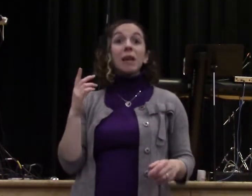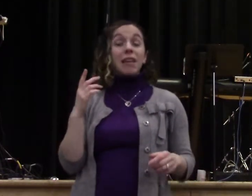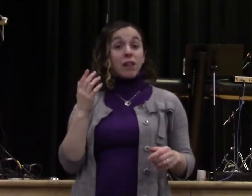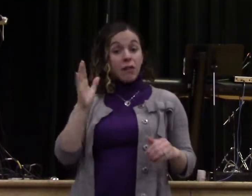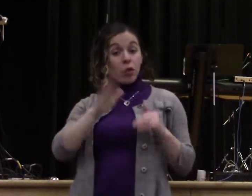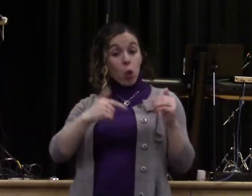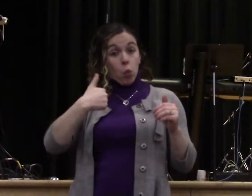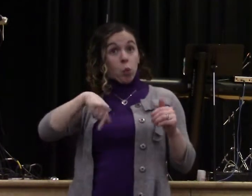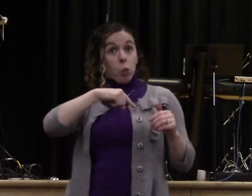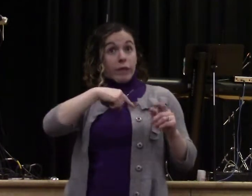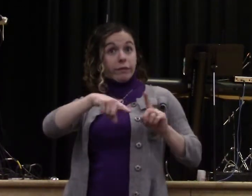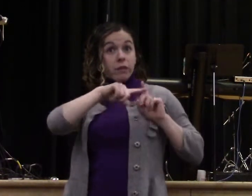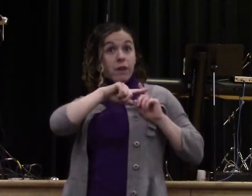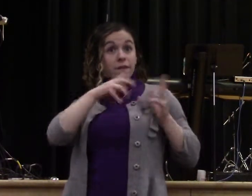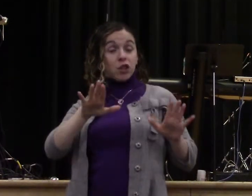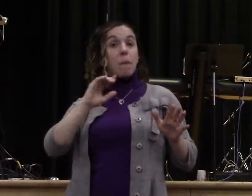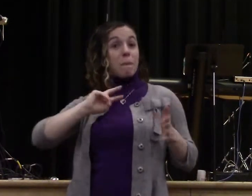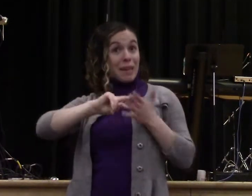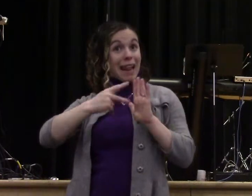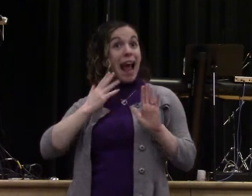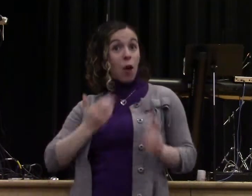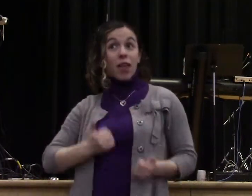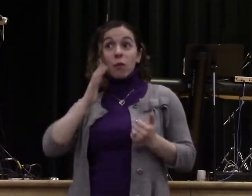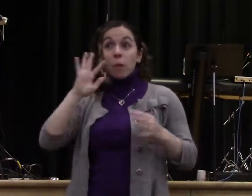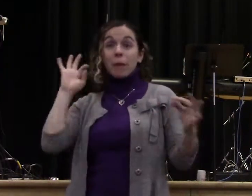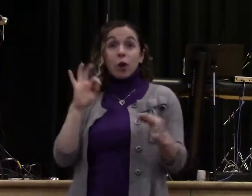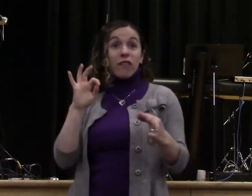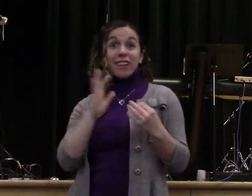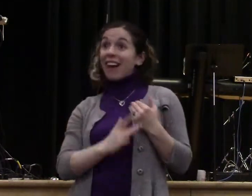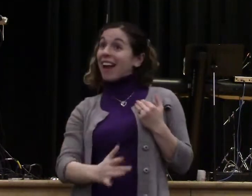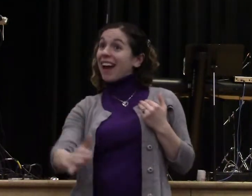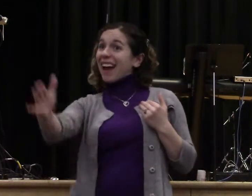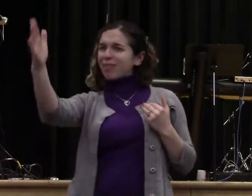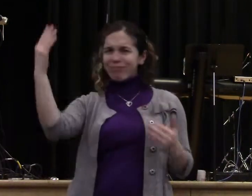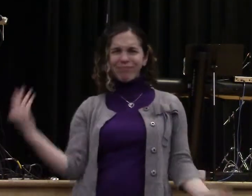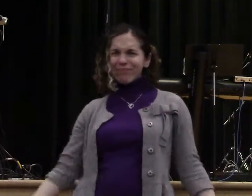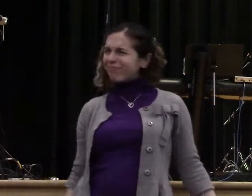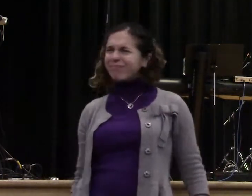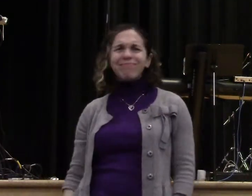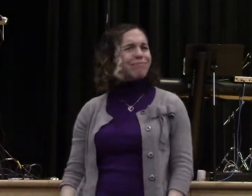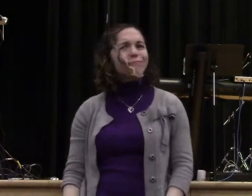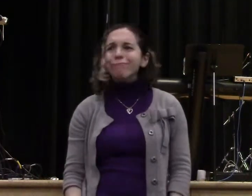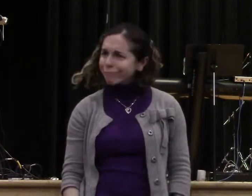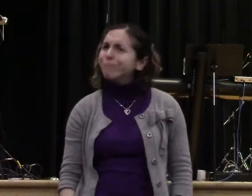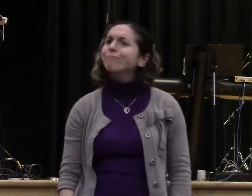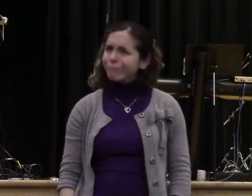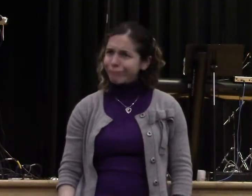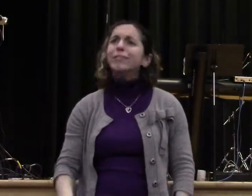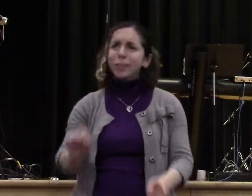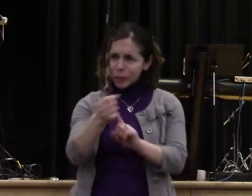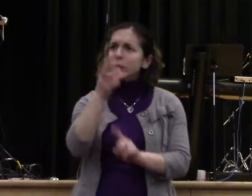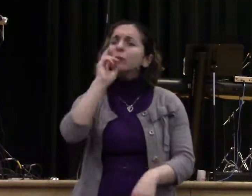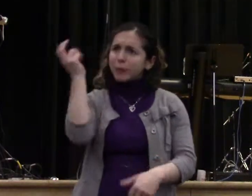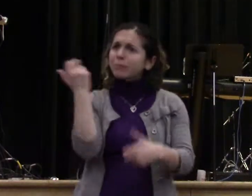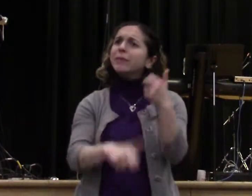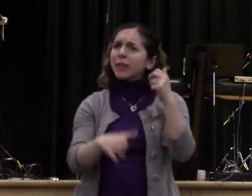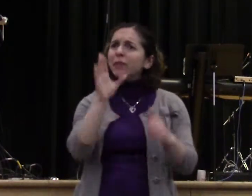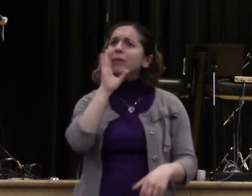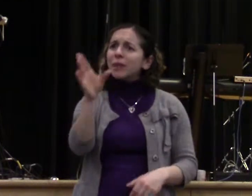a whole bunch. She just had 17 or 19 more baby sheeps in the last week or so. 17 baby sheep. Everybody give the Lord a hand.